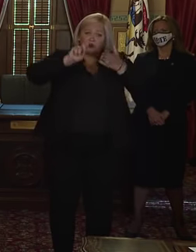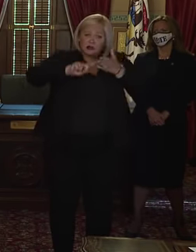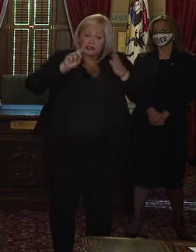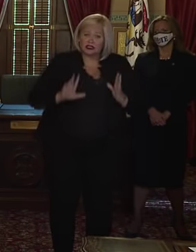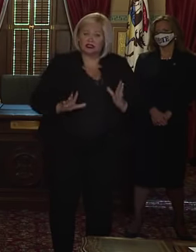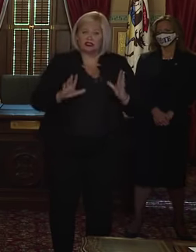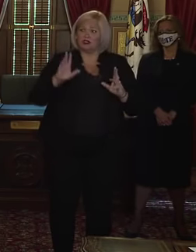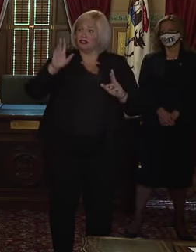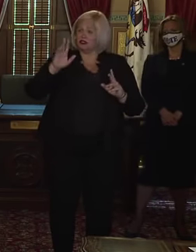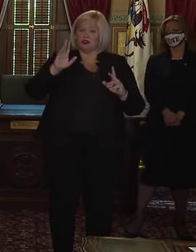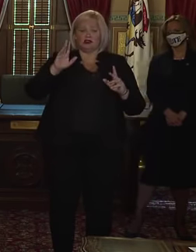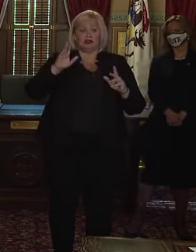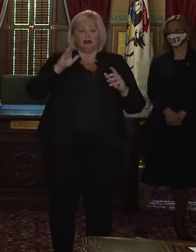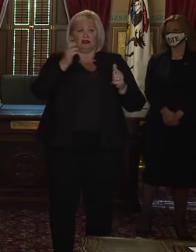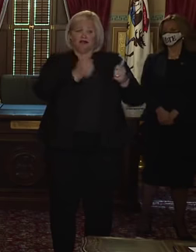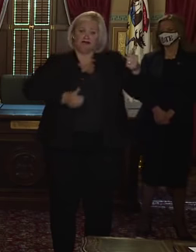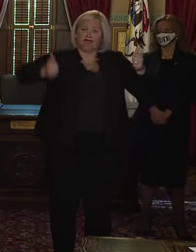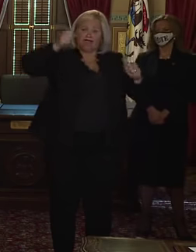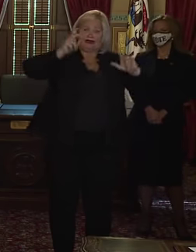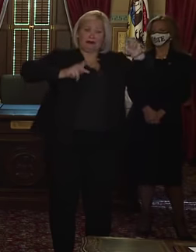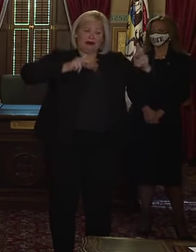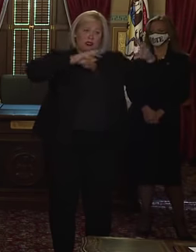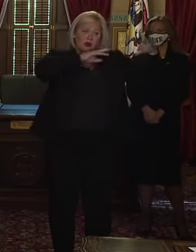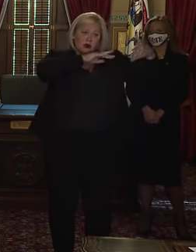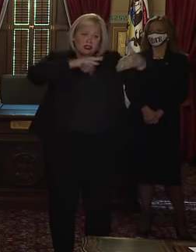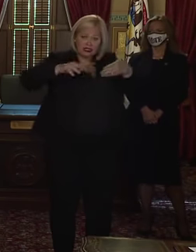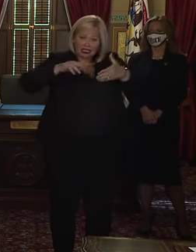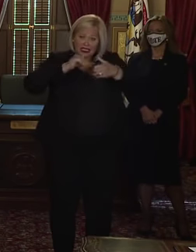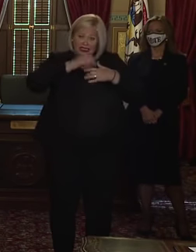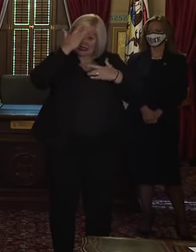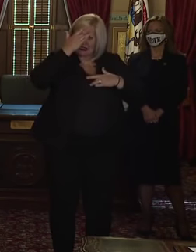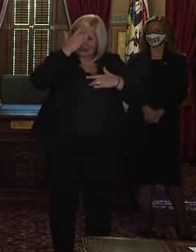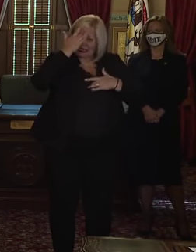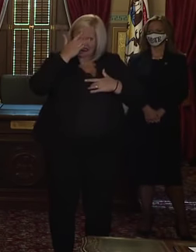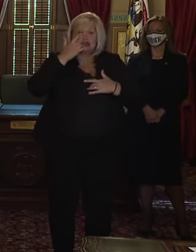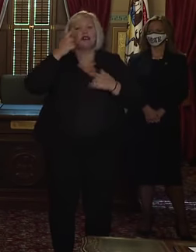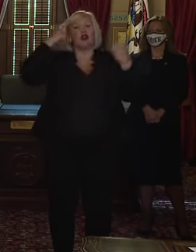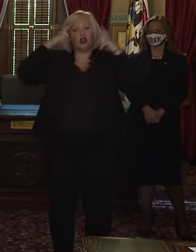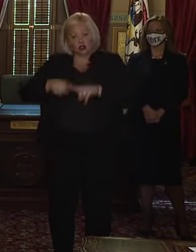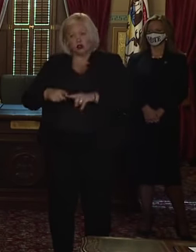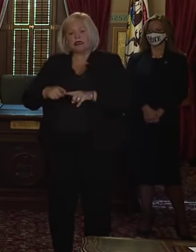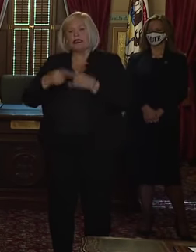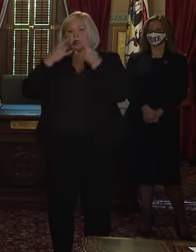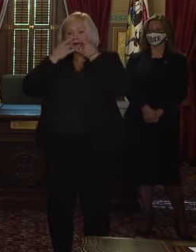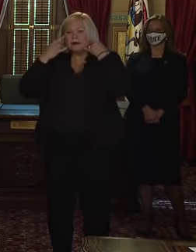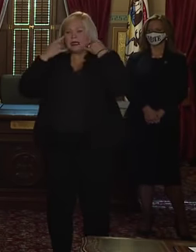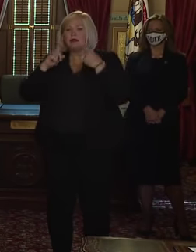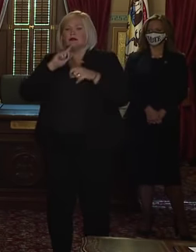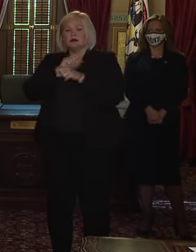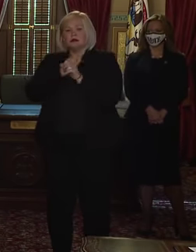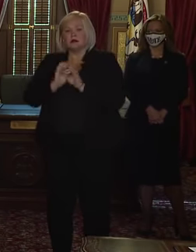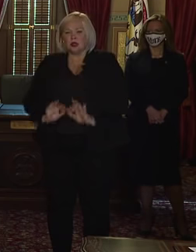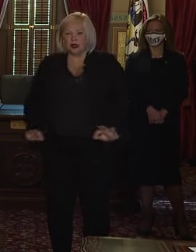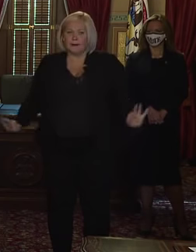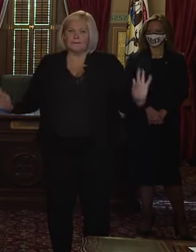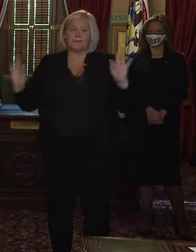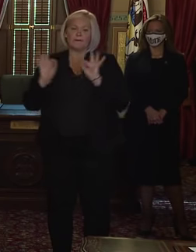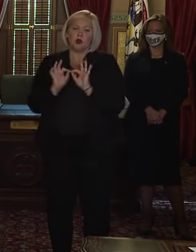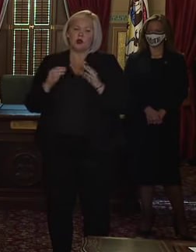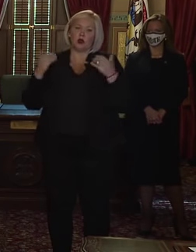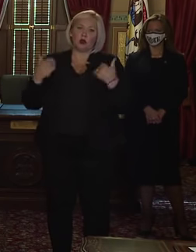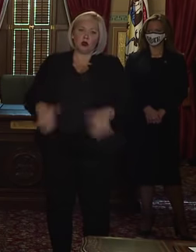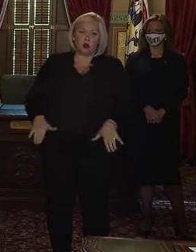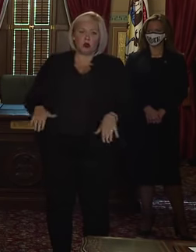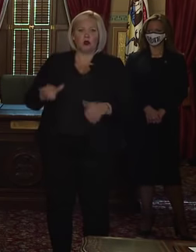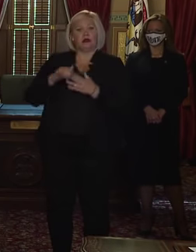is studying this, understands that this is crucial. And that's why I'm glad that our Director of Health